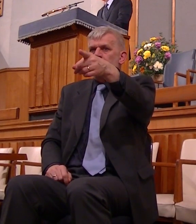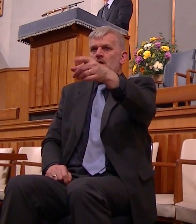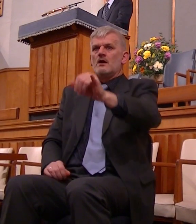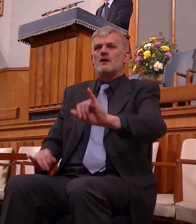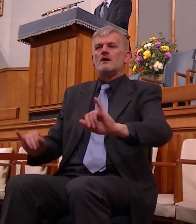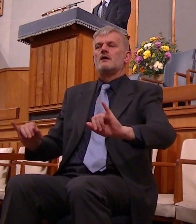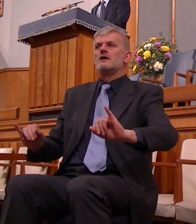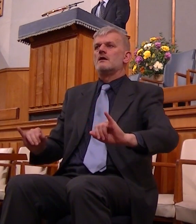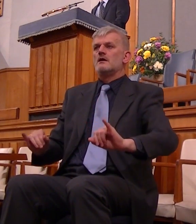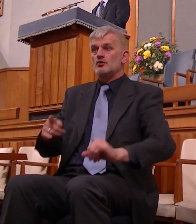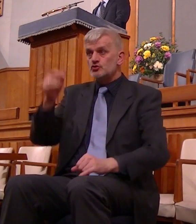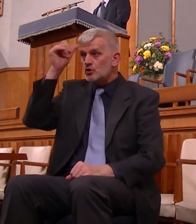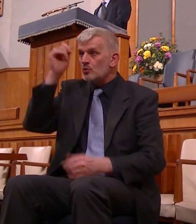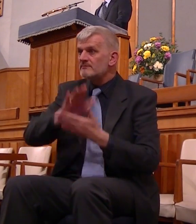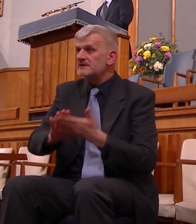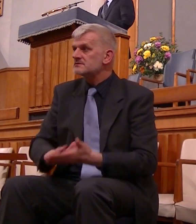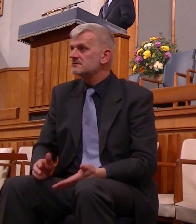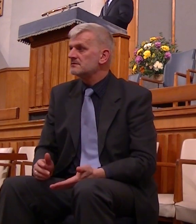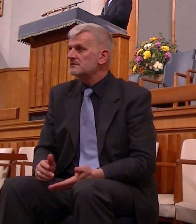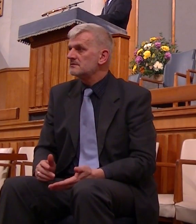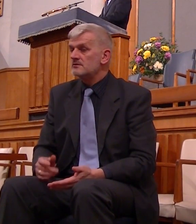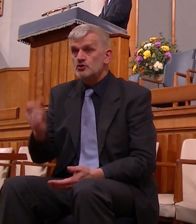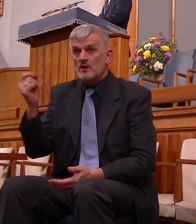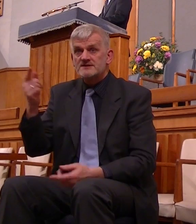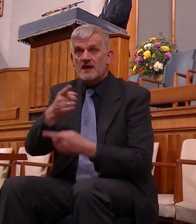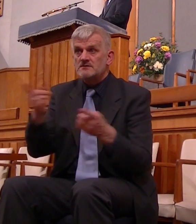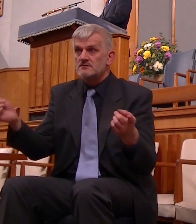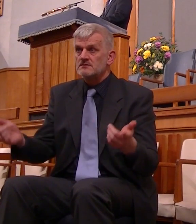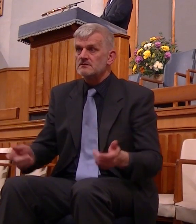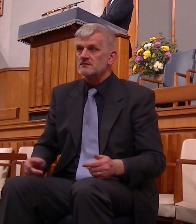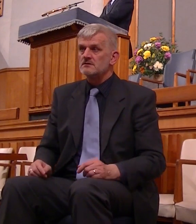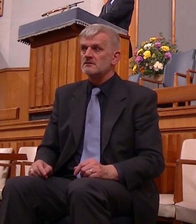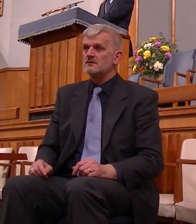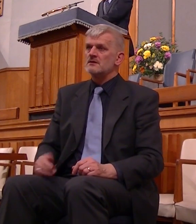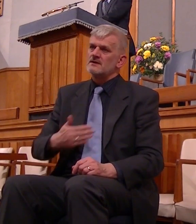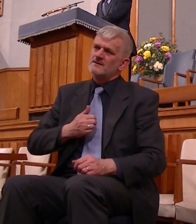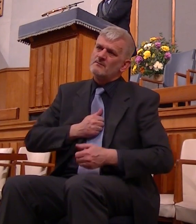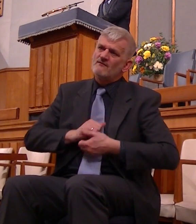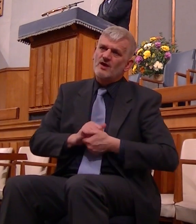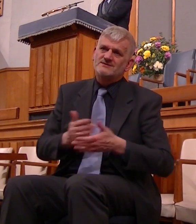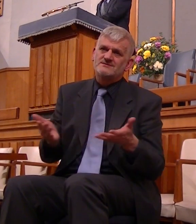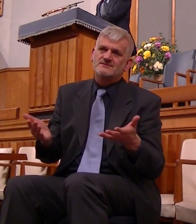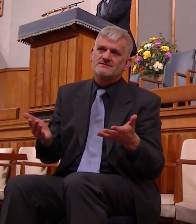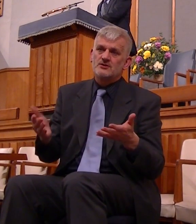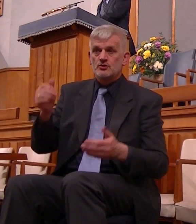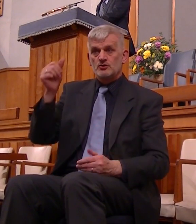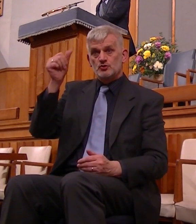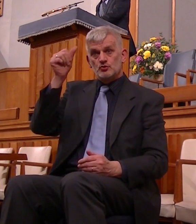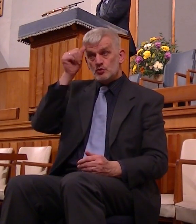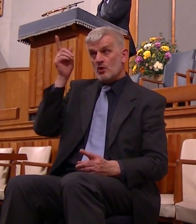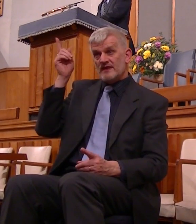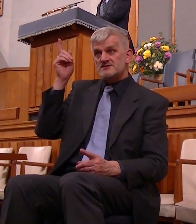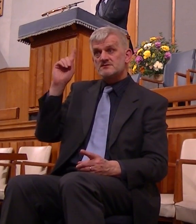him do you know about that do you understand that dear friends you know nothing about life for